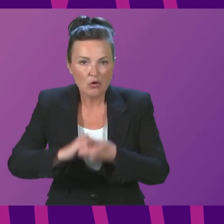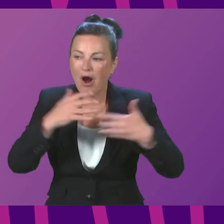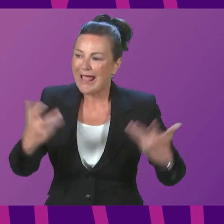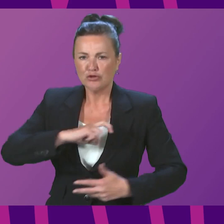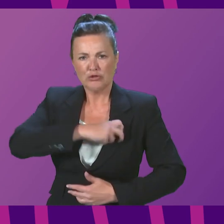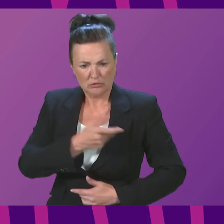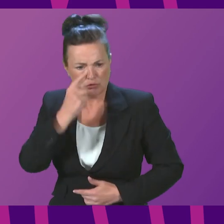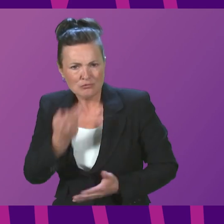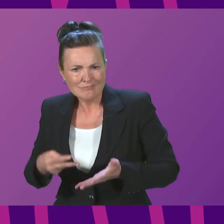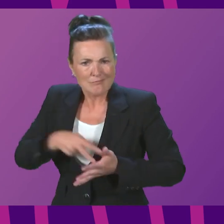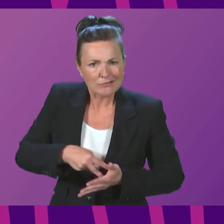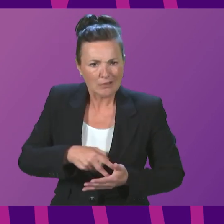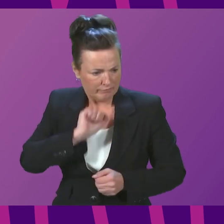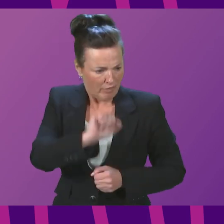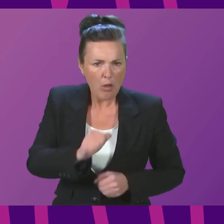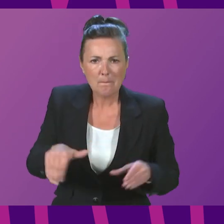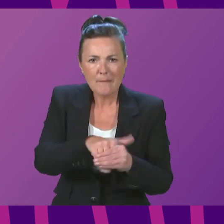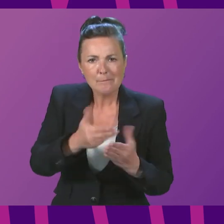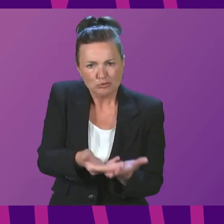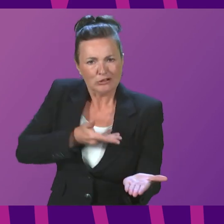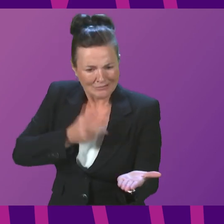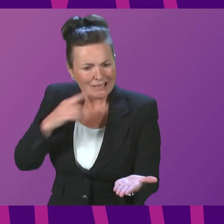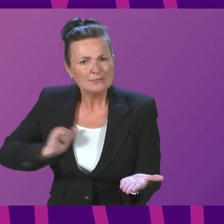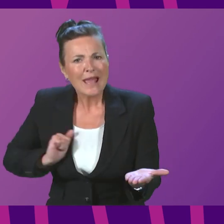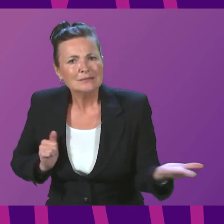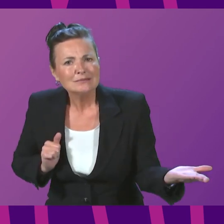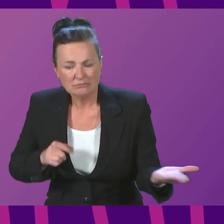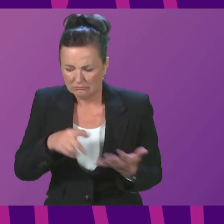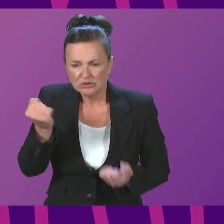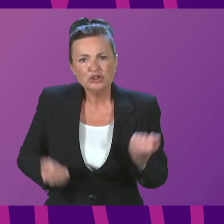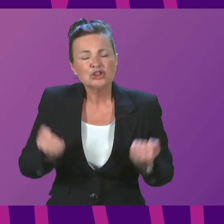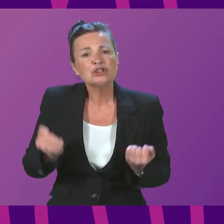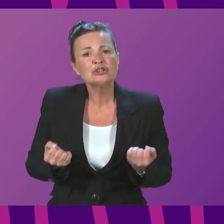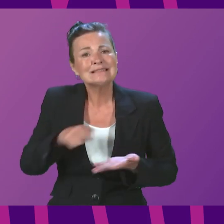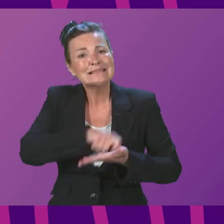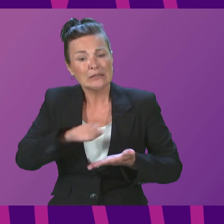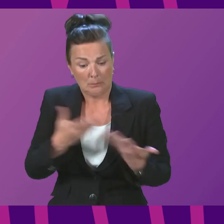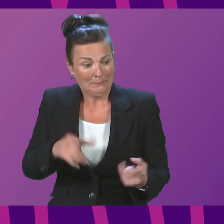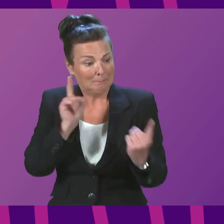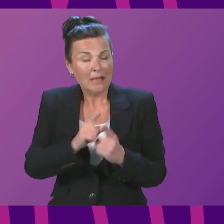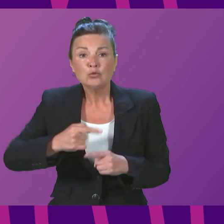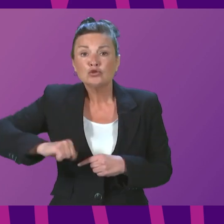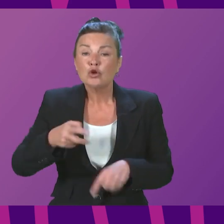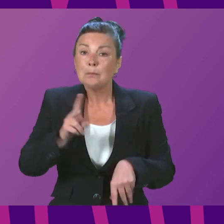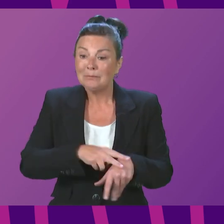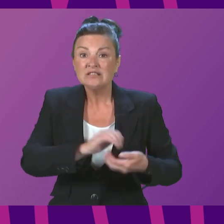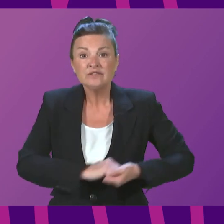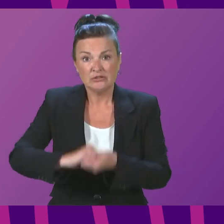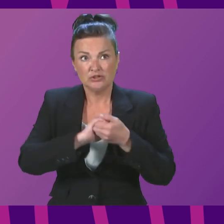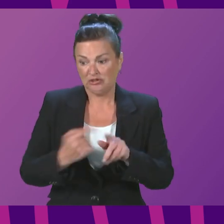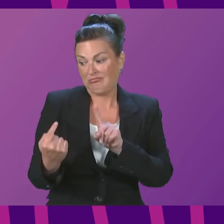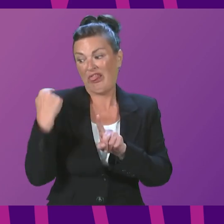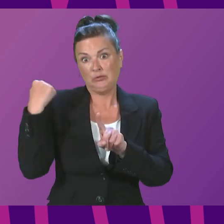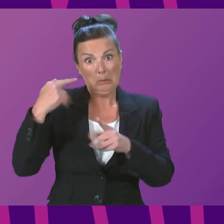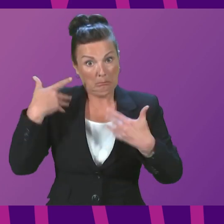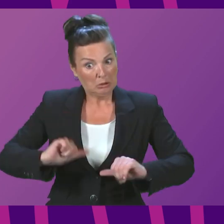stand up for their members during a pay negotiation. The Justice Secretary met with the Scottish Police Federation earlier this week or last week. It was